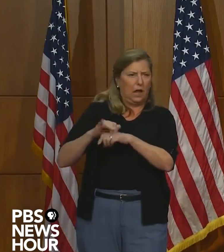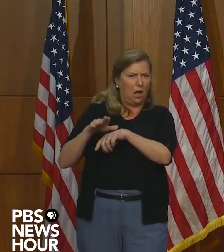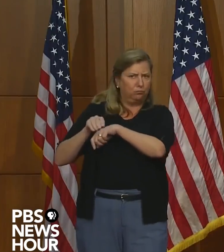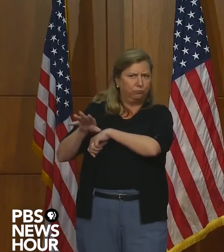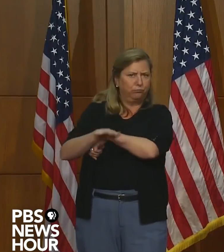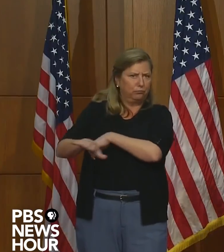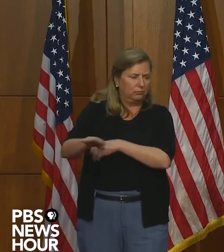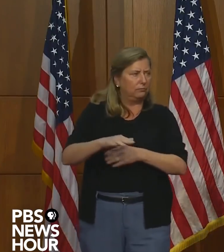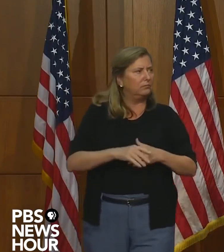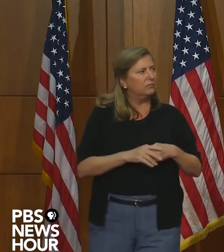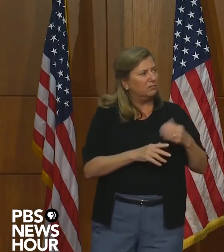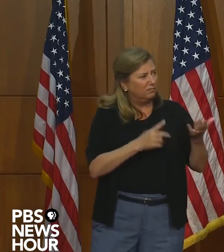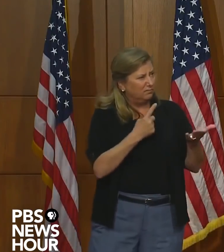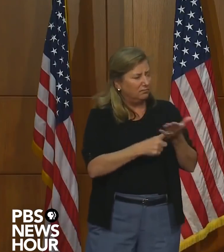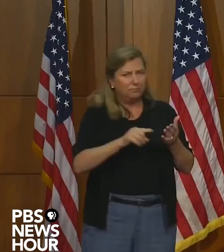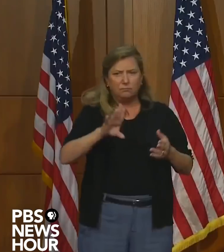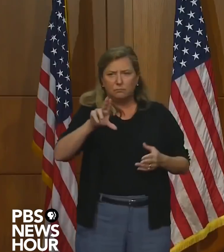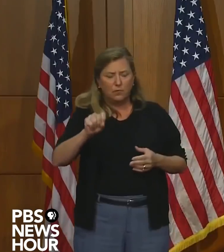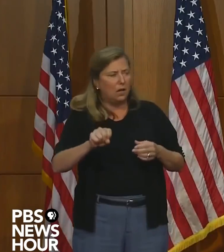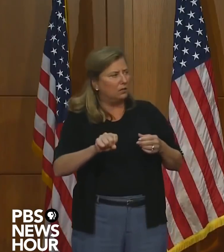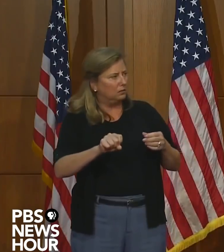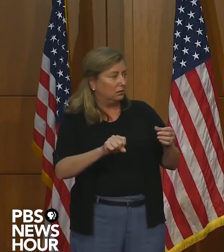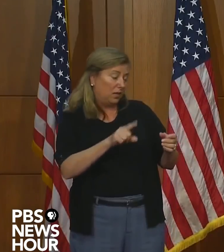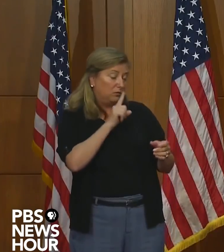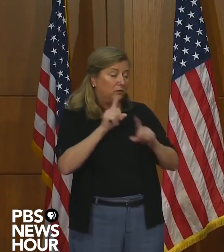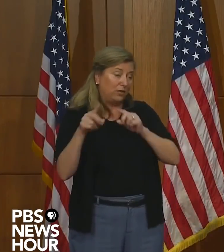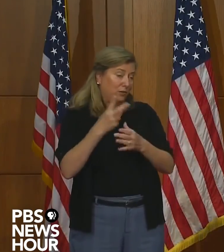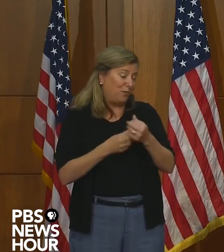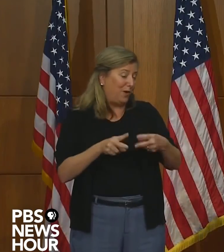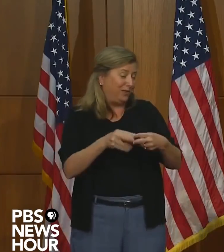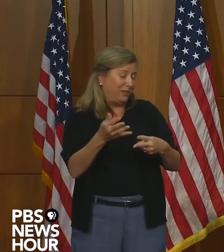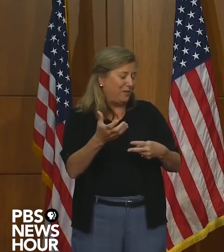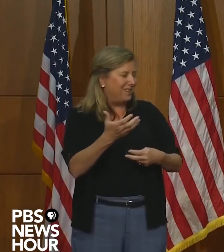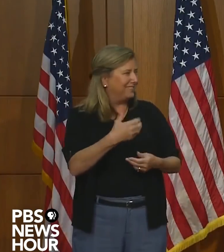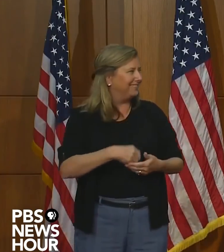Do you want to address the bus issue? You can actually address both questions if you want.